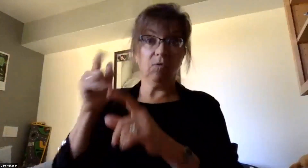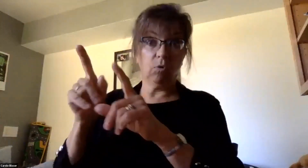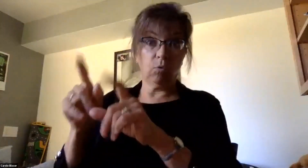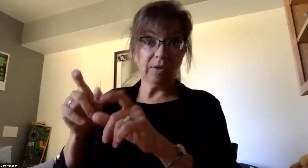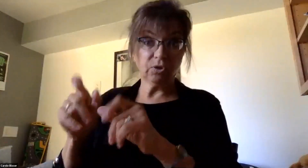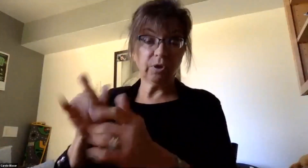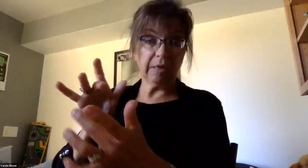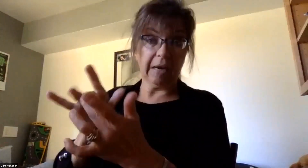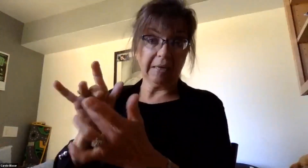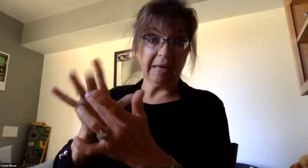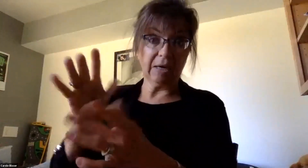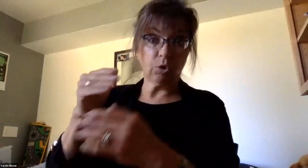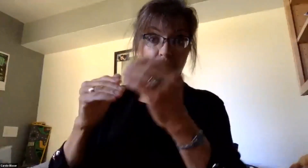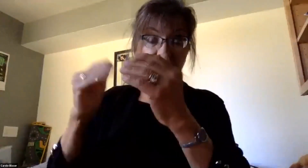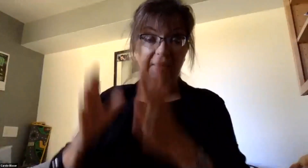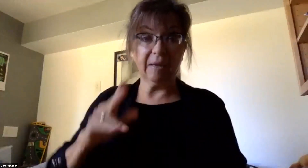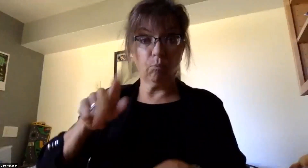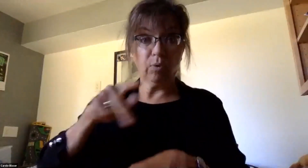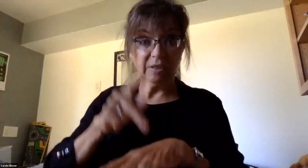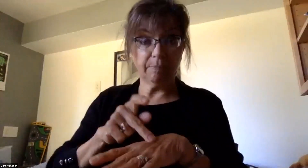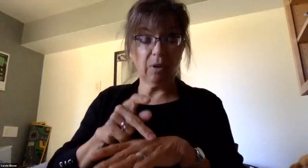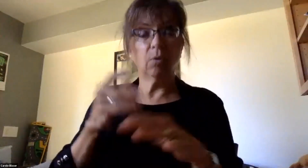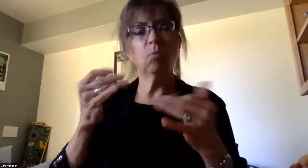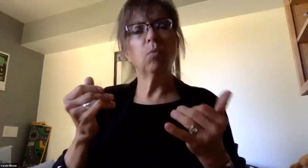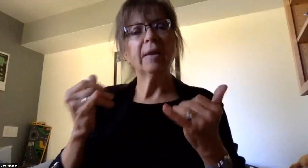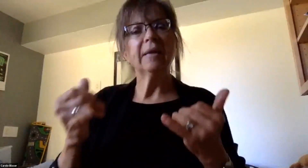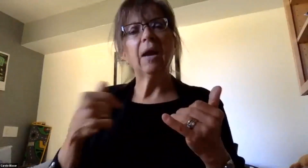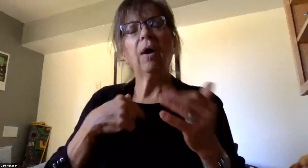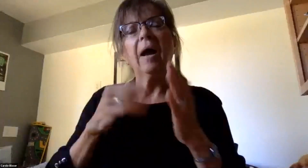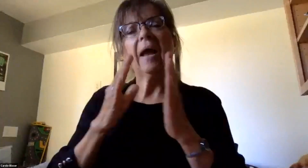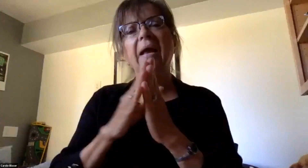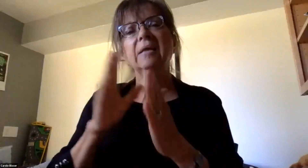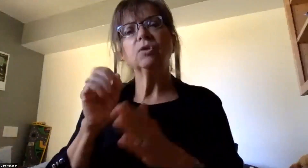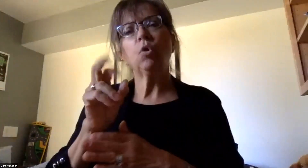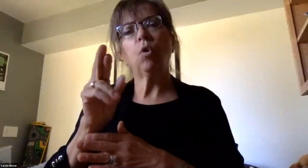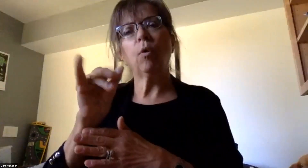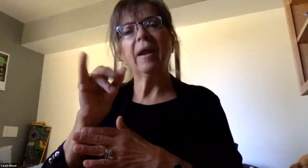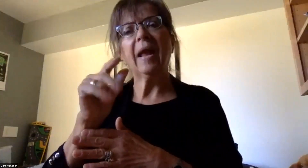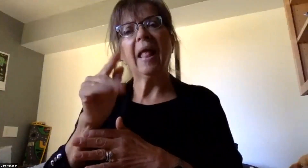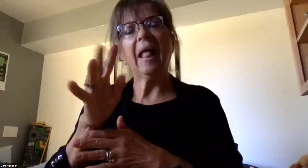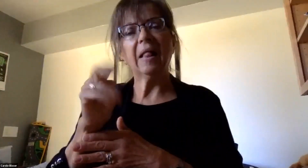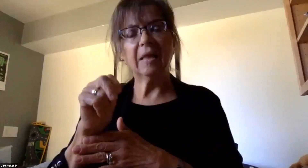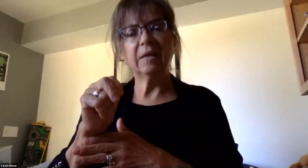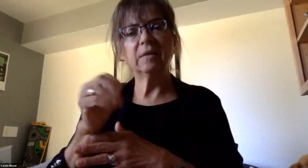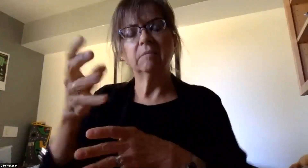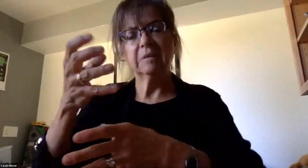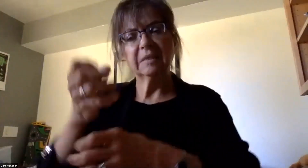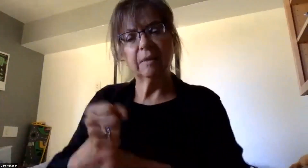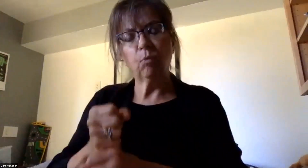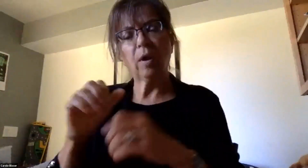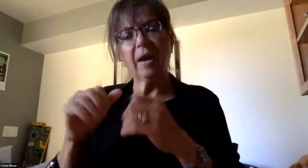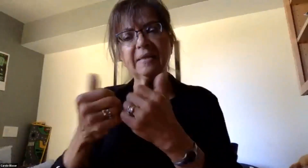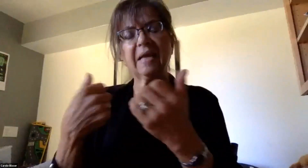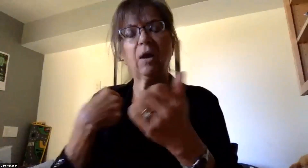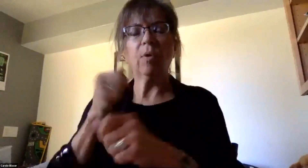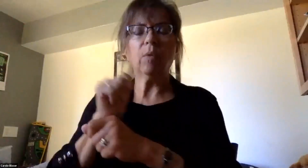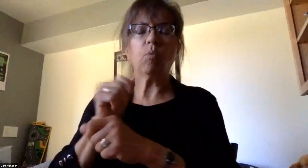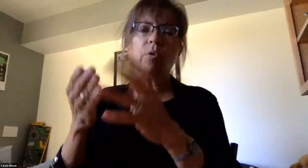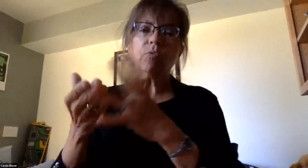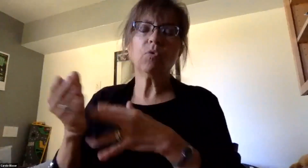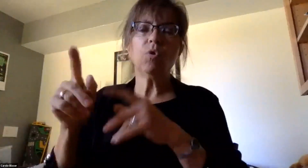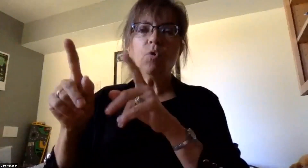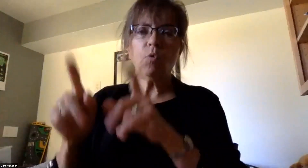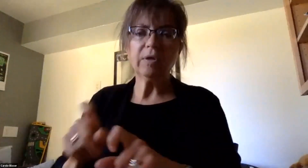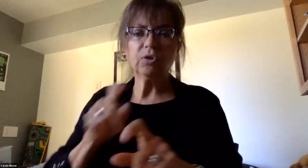principal. At this time, I would ask that Corey Allen provide a quick summary of how we'll work through the question and answer